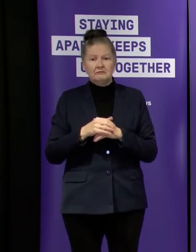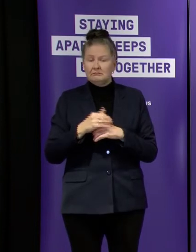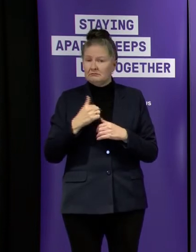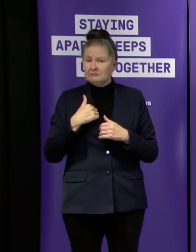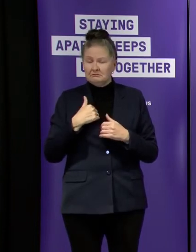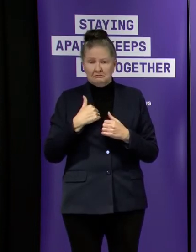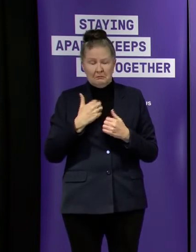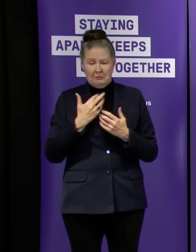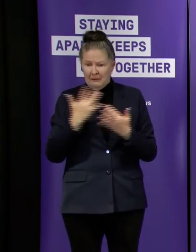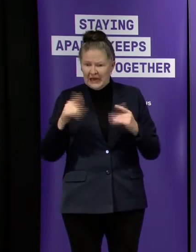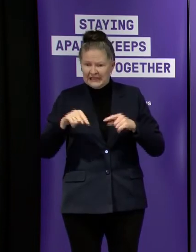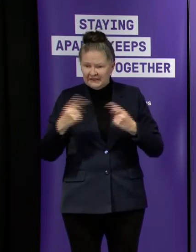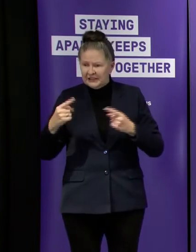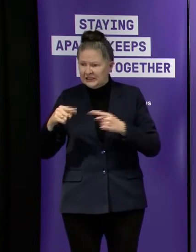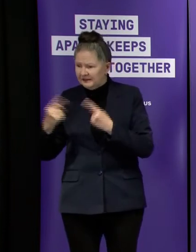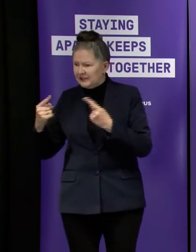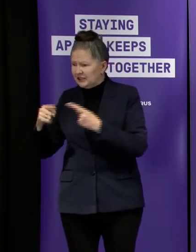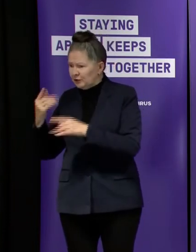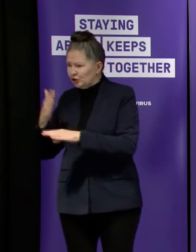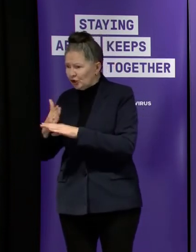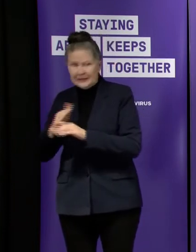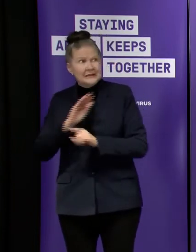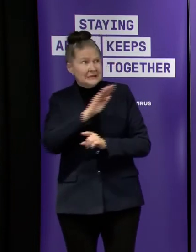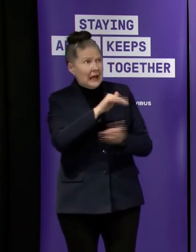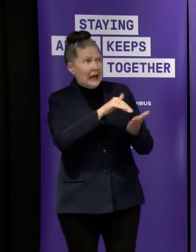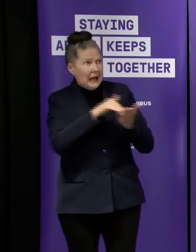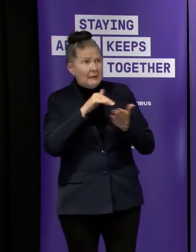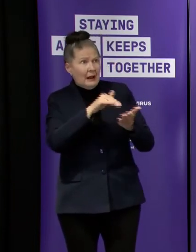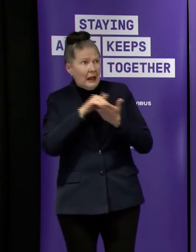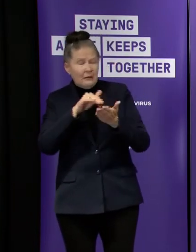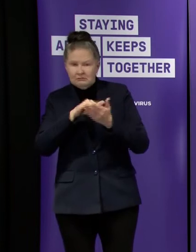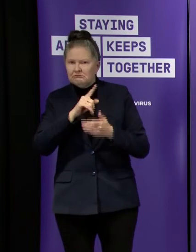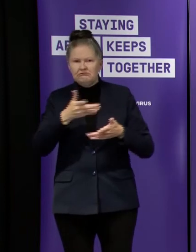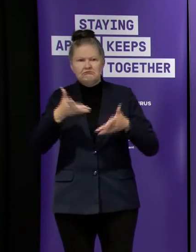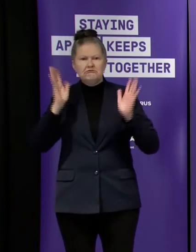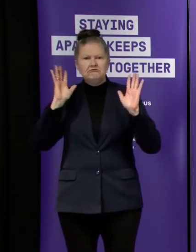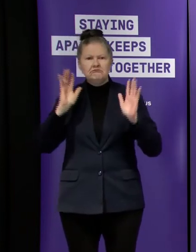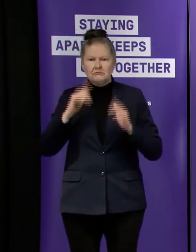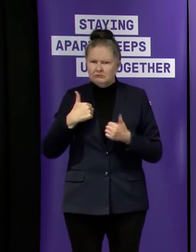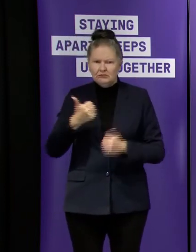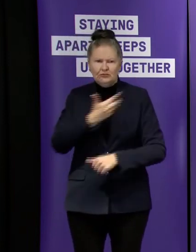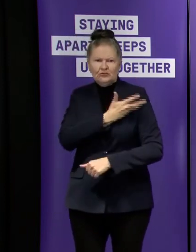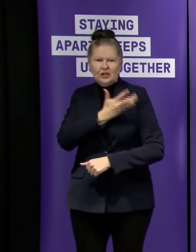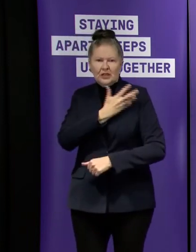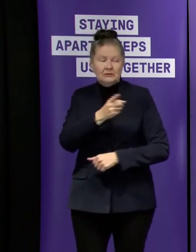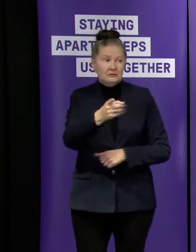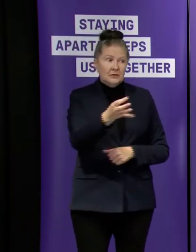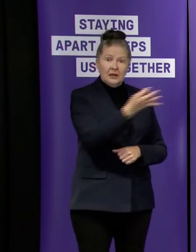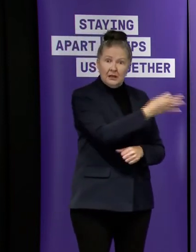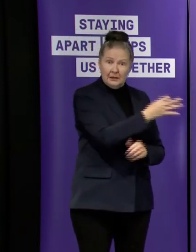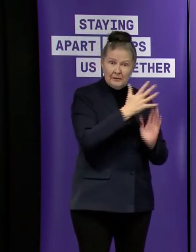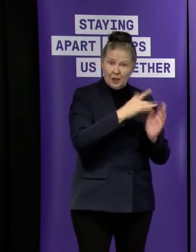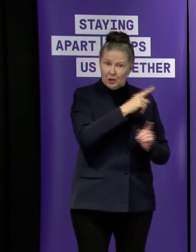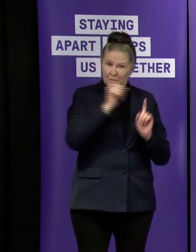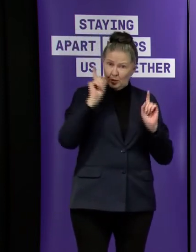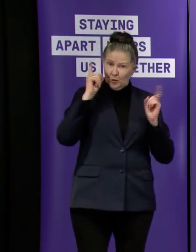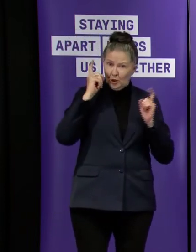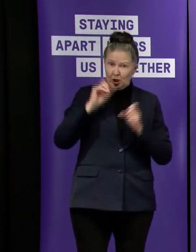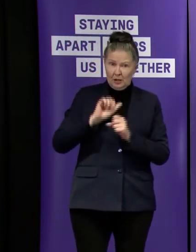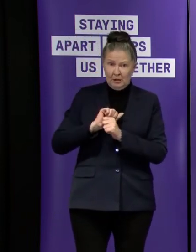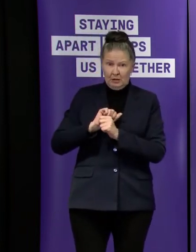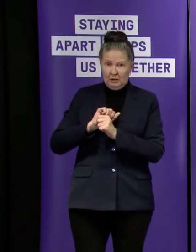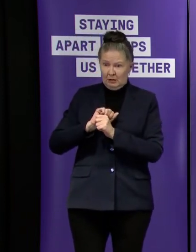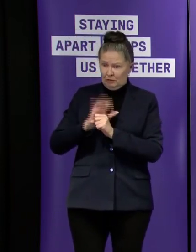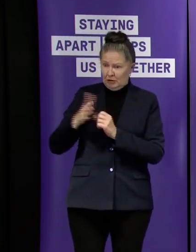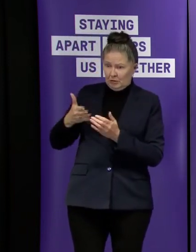in lots of different areas and they're doing all of us as australians proud i'm very very grateful well i think i'm not concerned i don't think